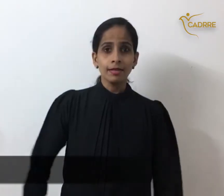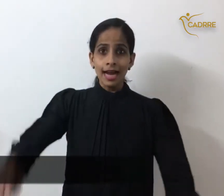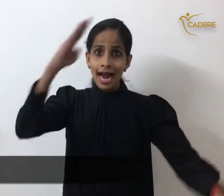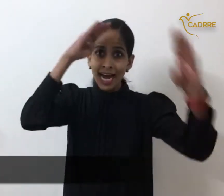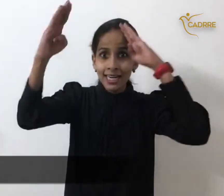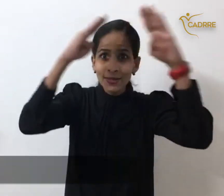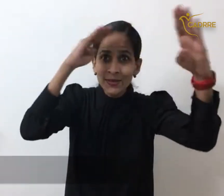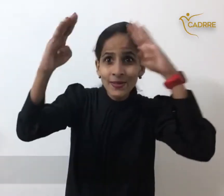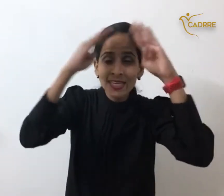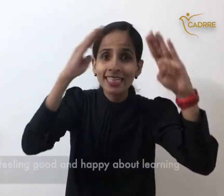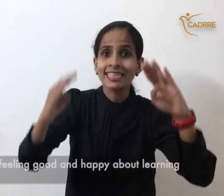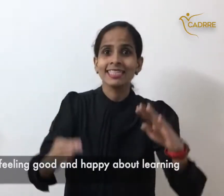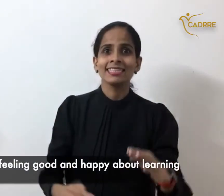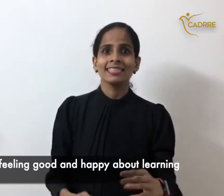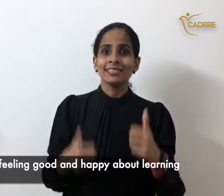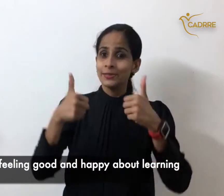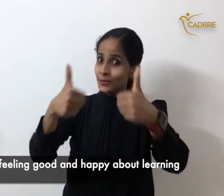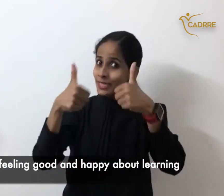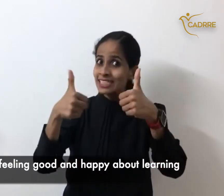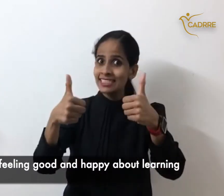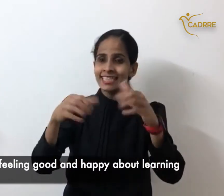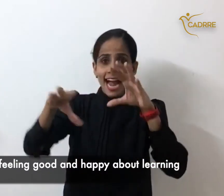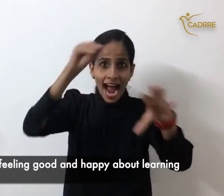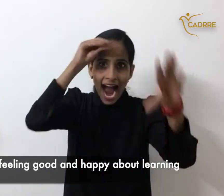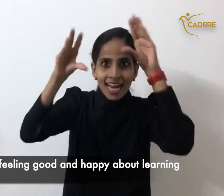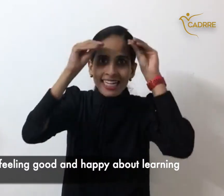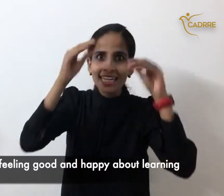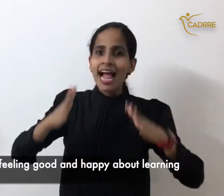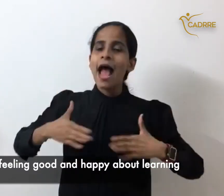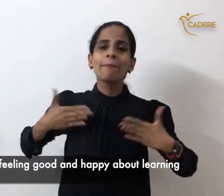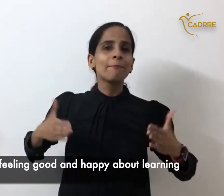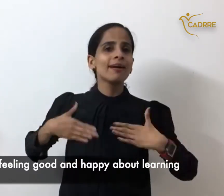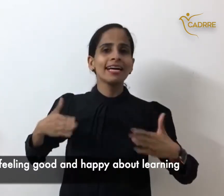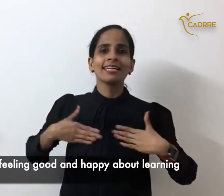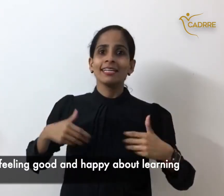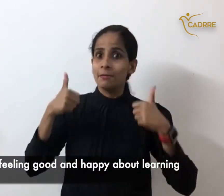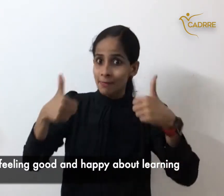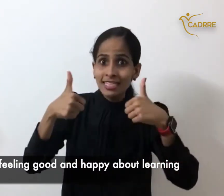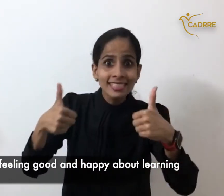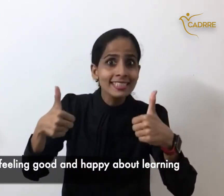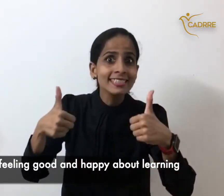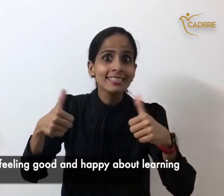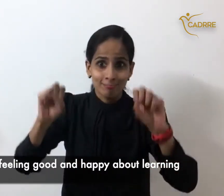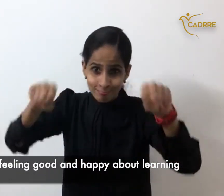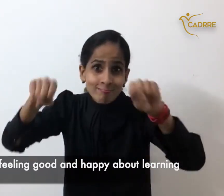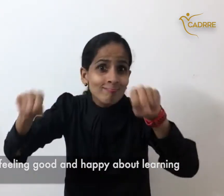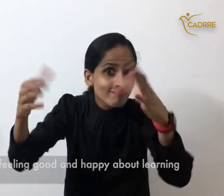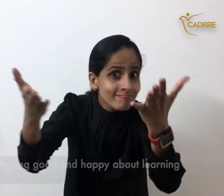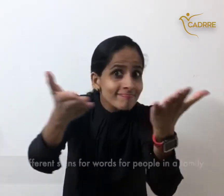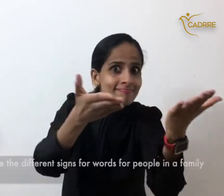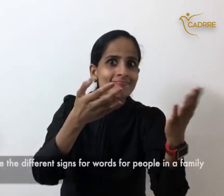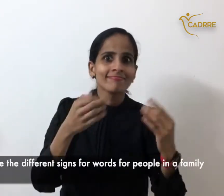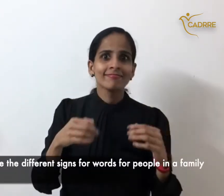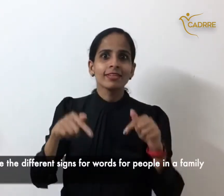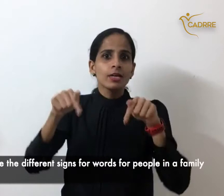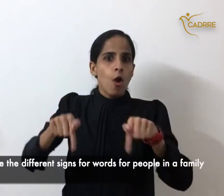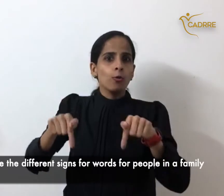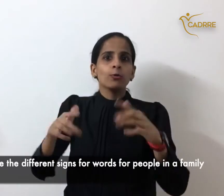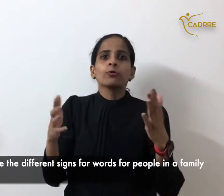hello hope you're all feeling good and happy about learning so now let's